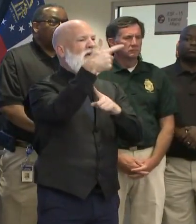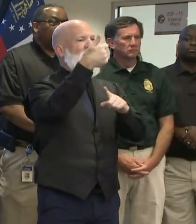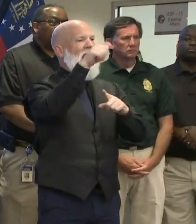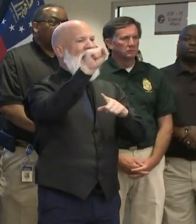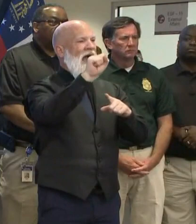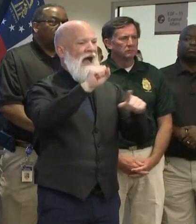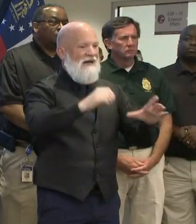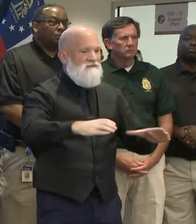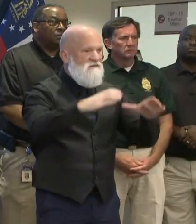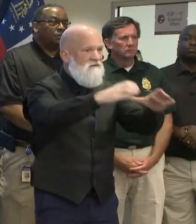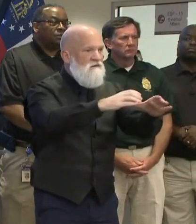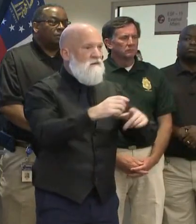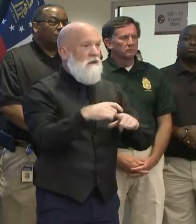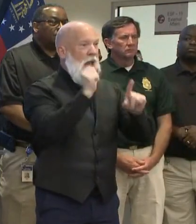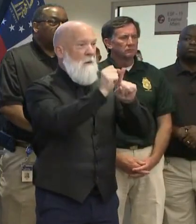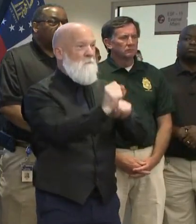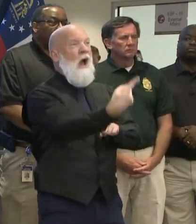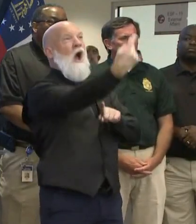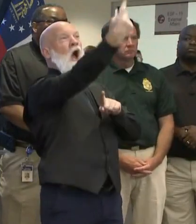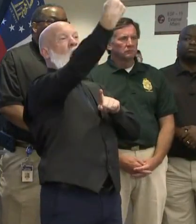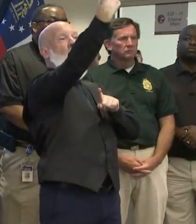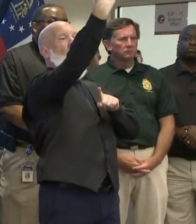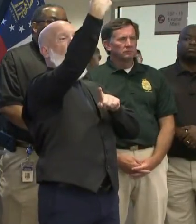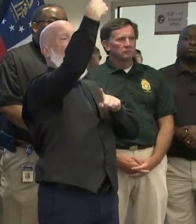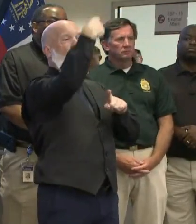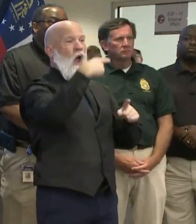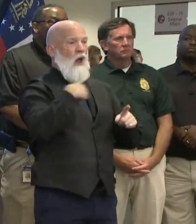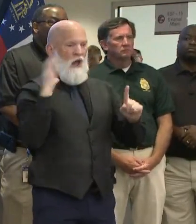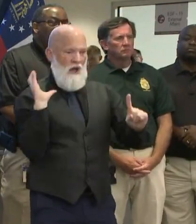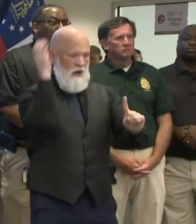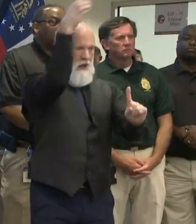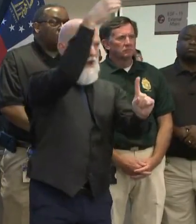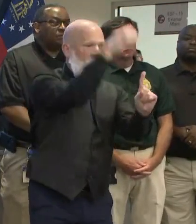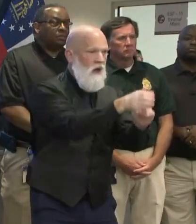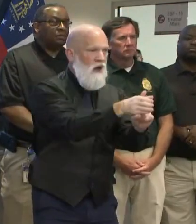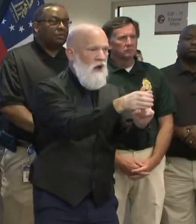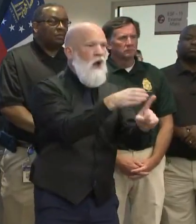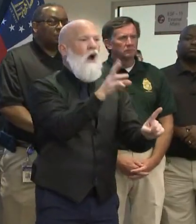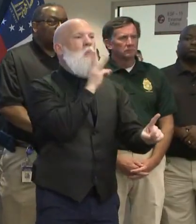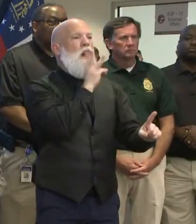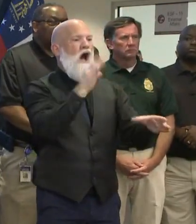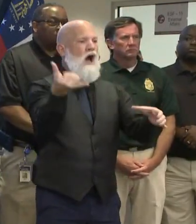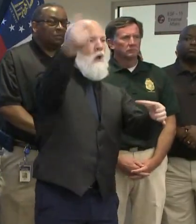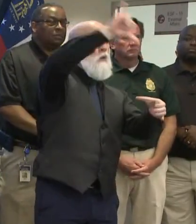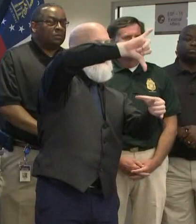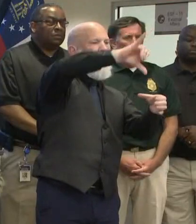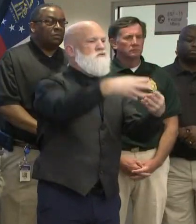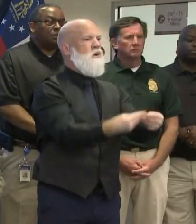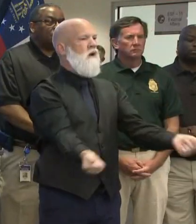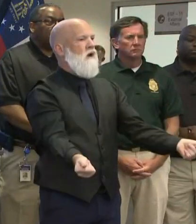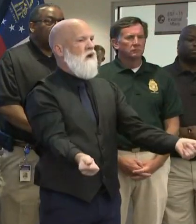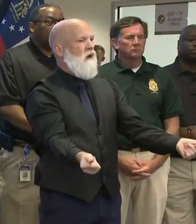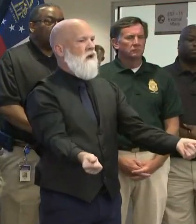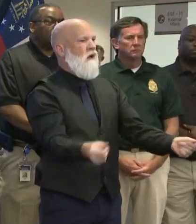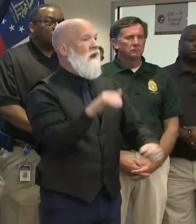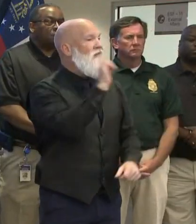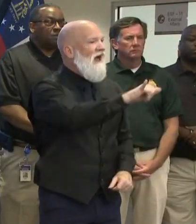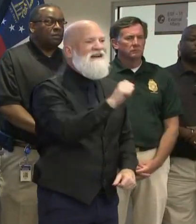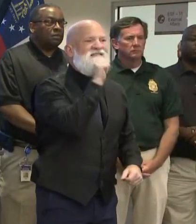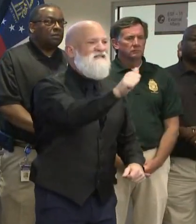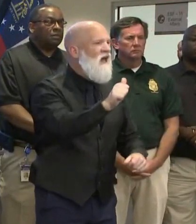on it to put it out. Those are not people here to peacefully protest. They are here to disrupt,